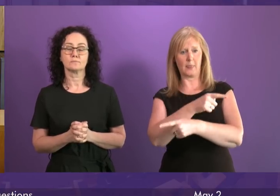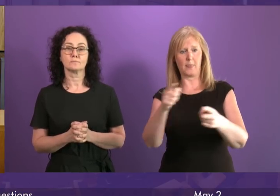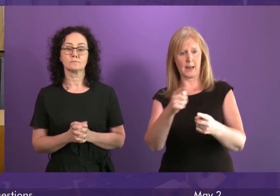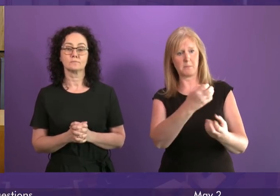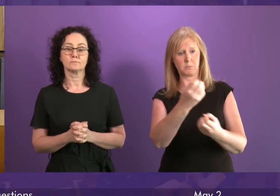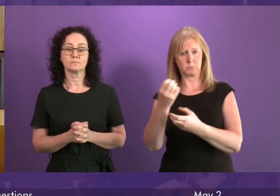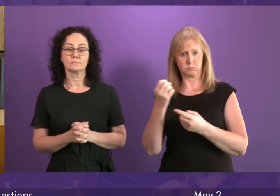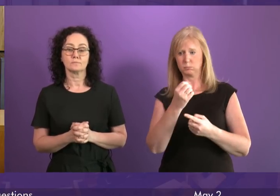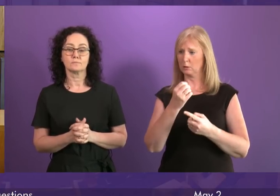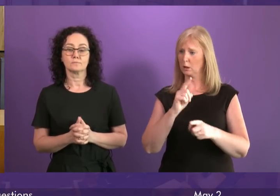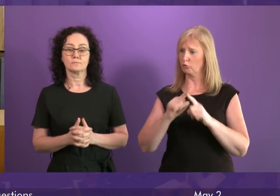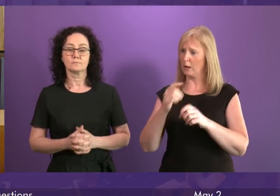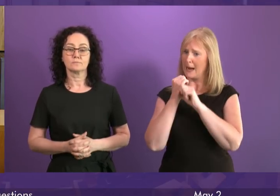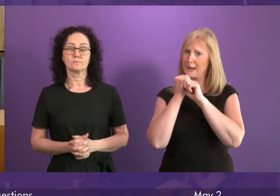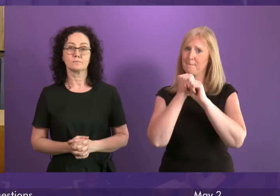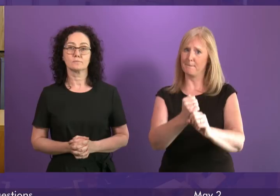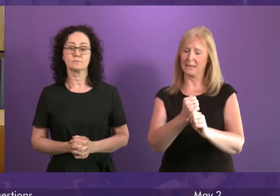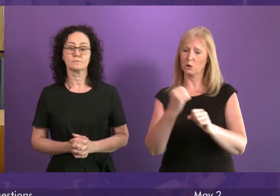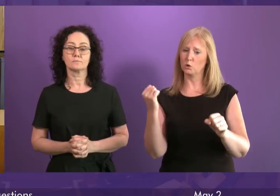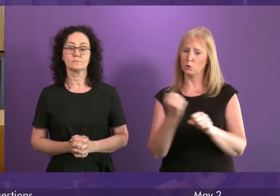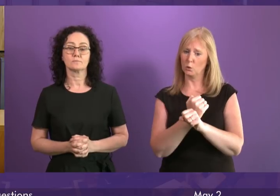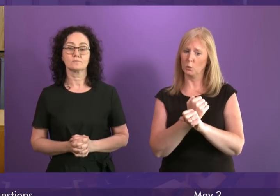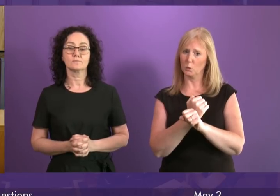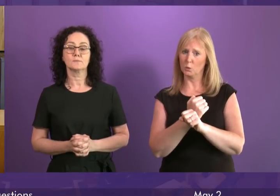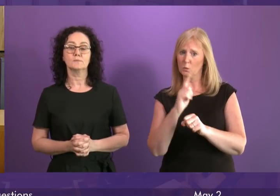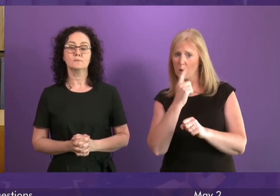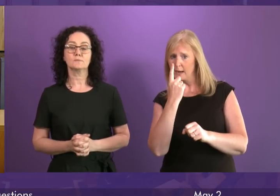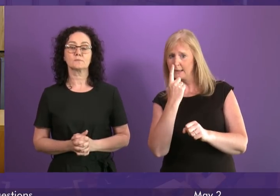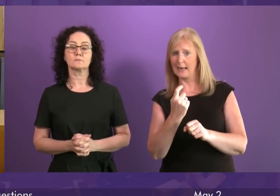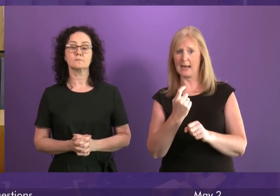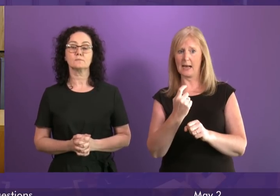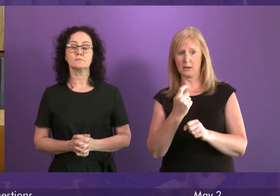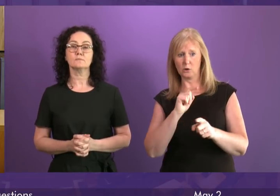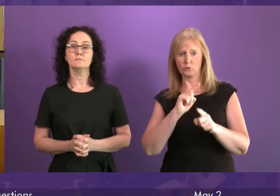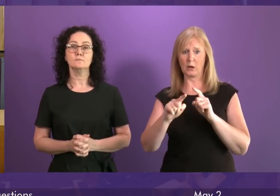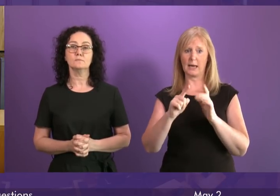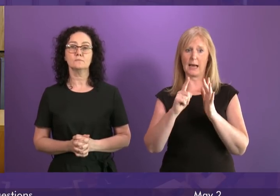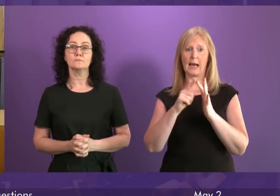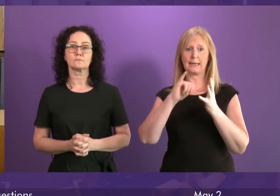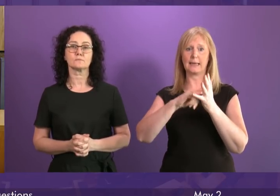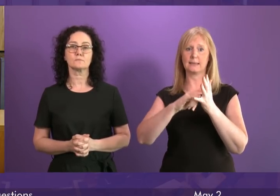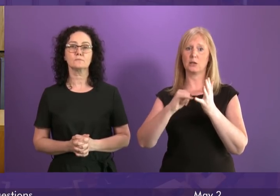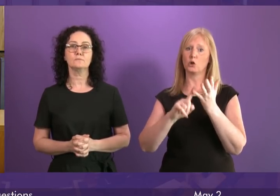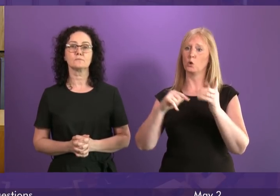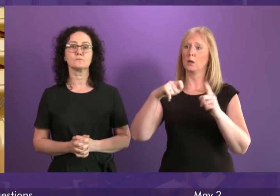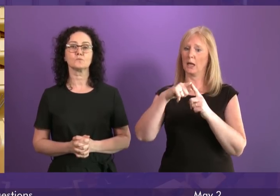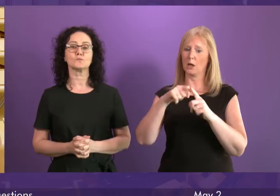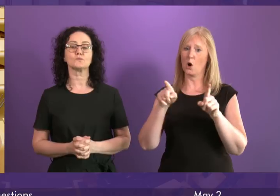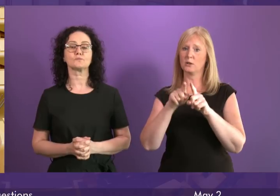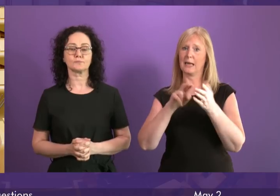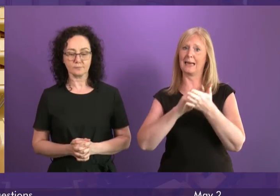workers and commit to doing all they can to take the matter up with ISS UK and with NHS Lanarkshire.